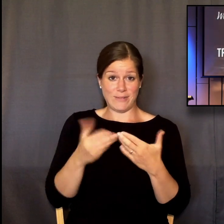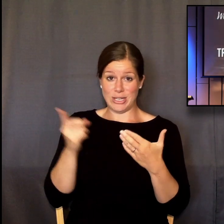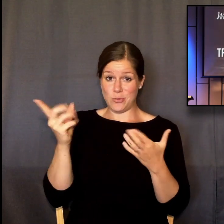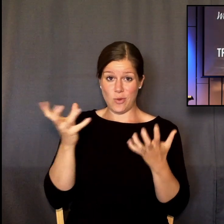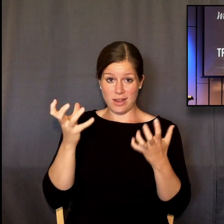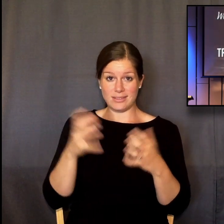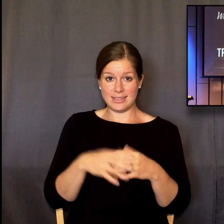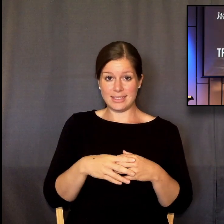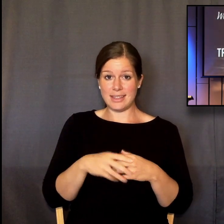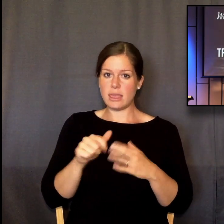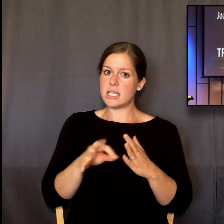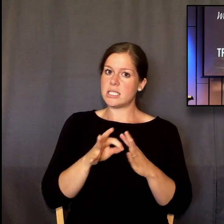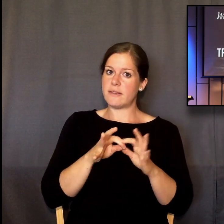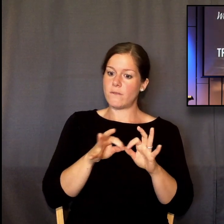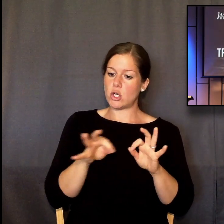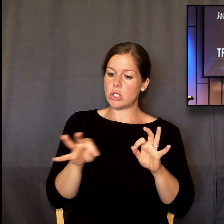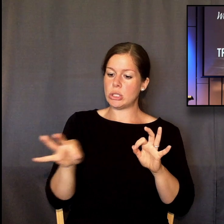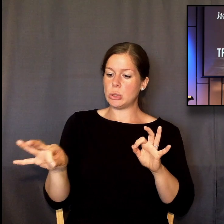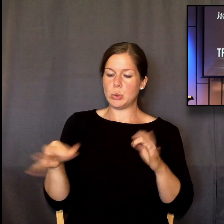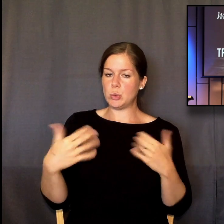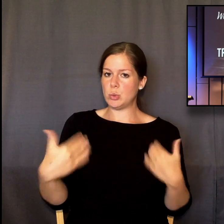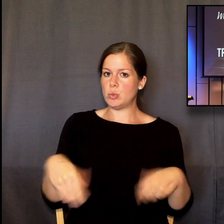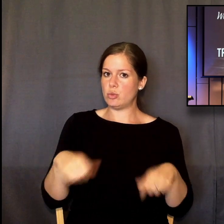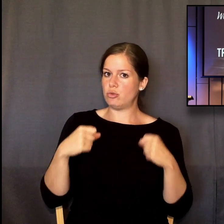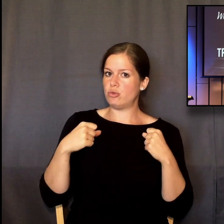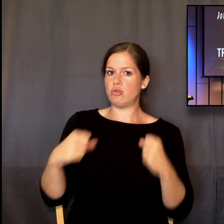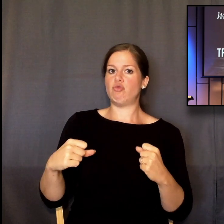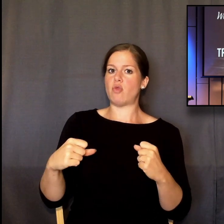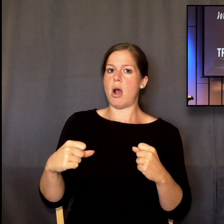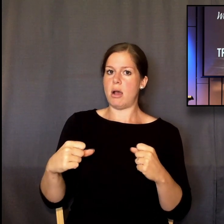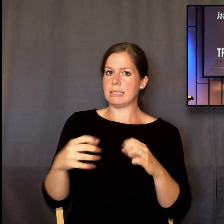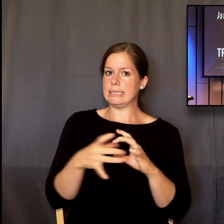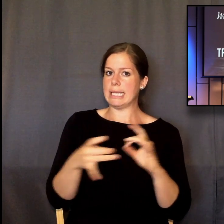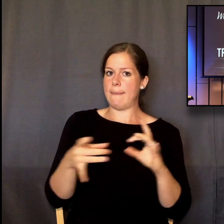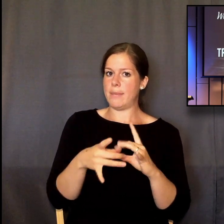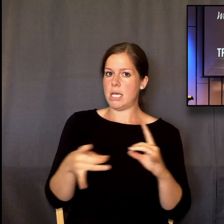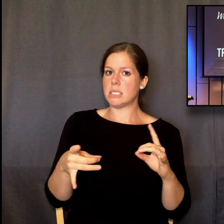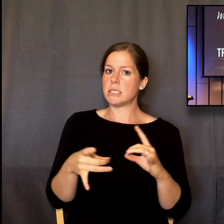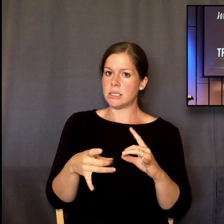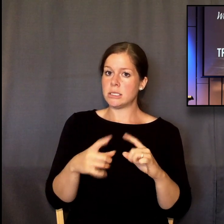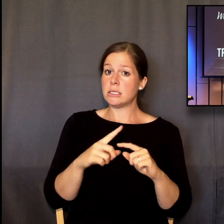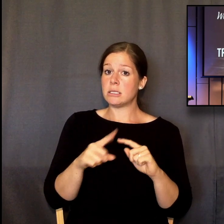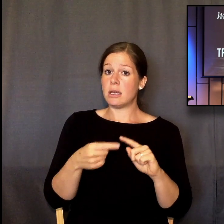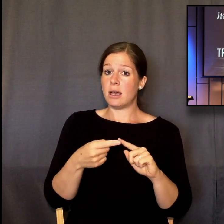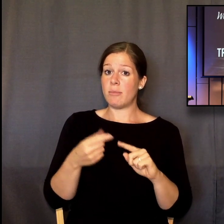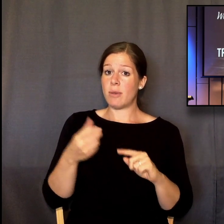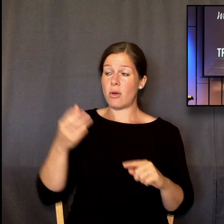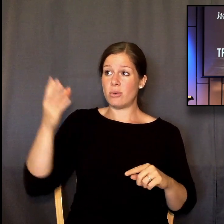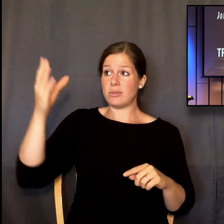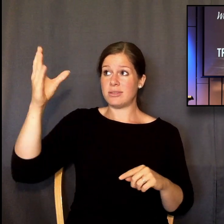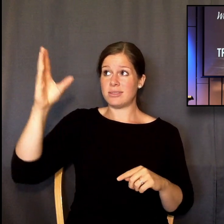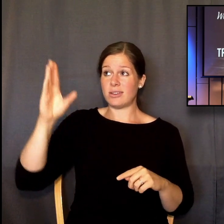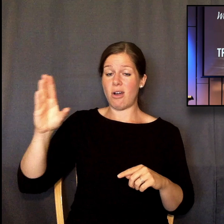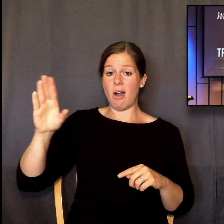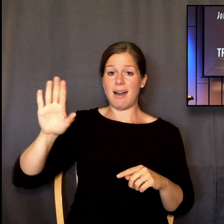1 11 is a very strong, forceful, emphatic, and clear statement about the absolute self-determination and